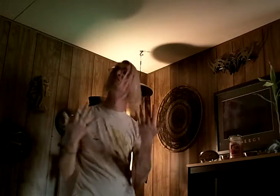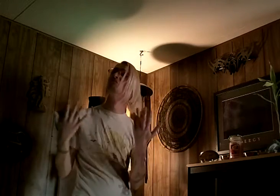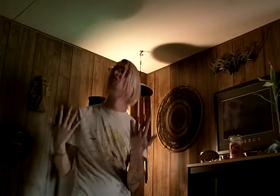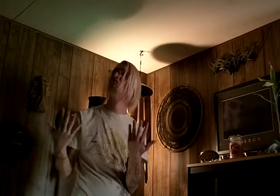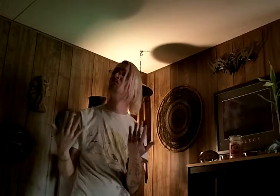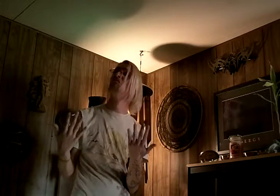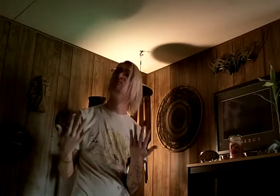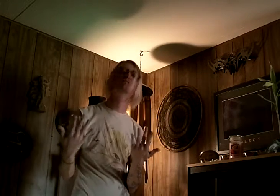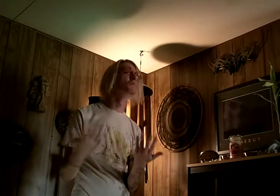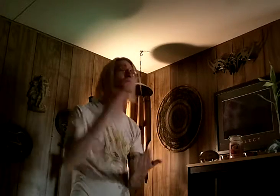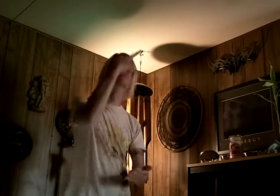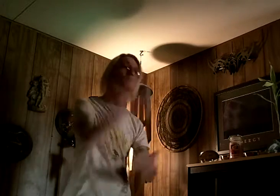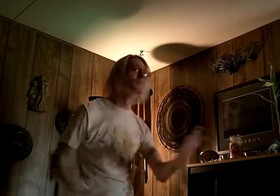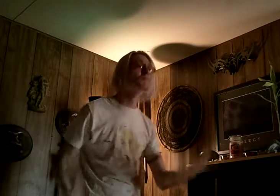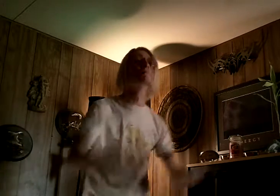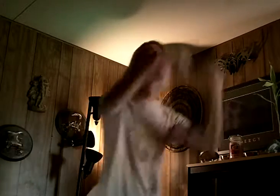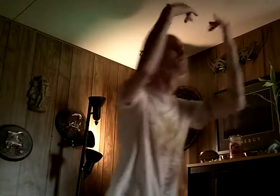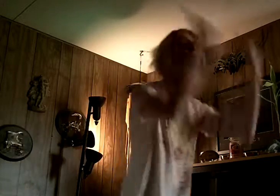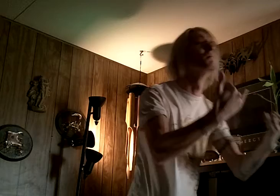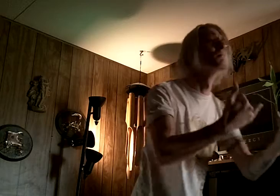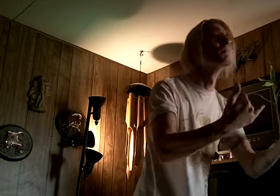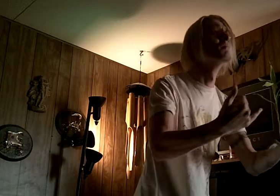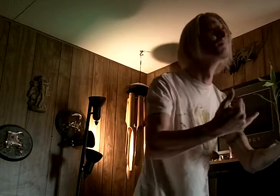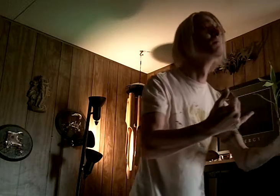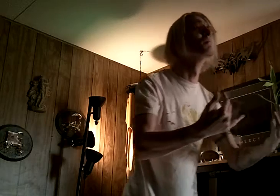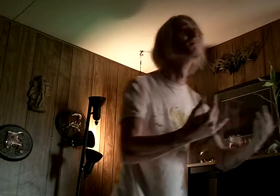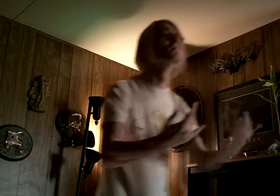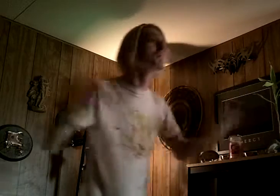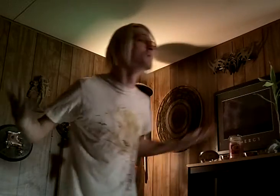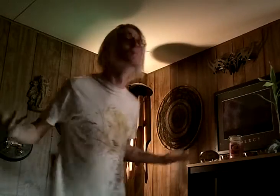out What? Now